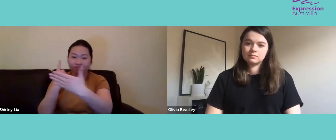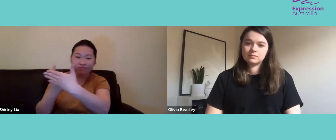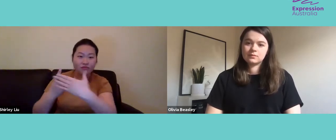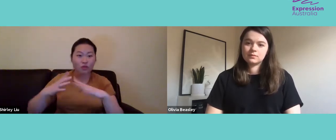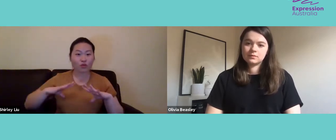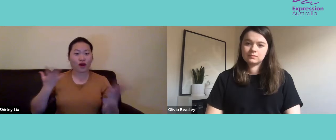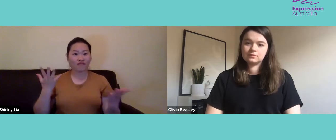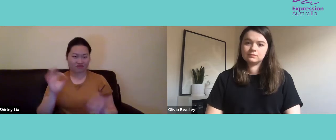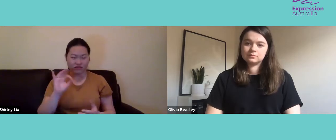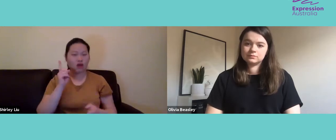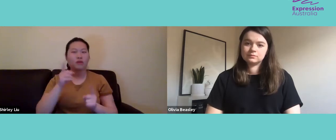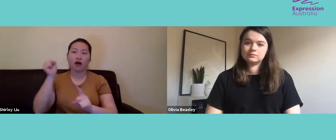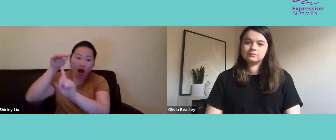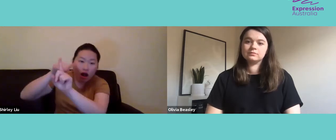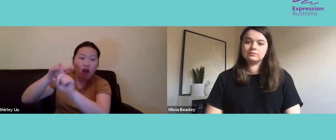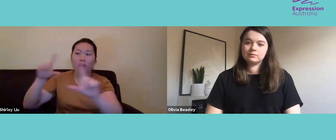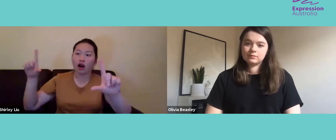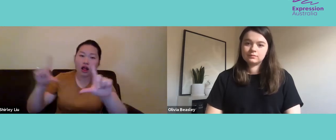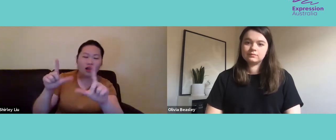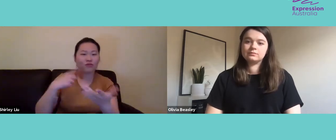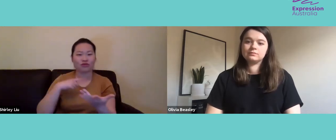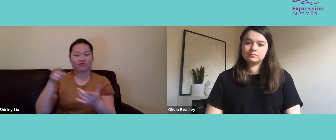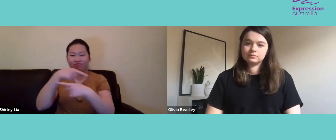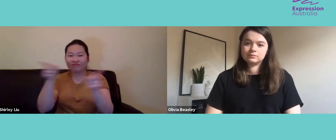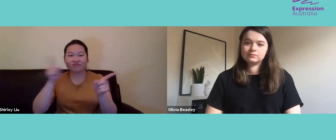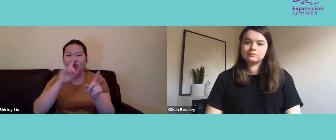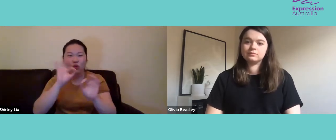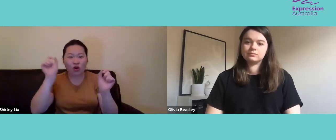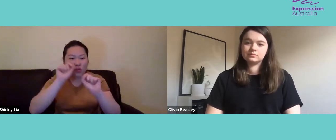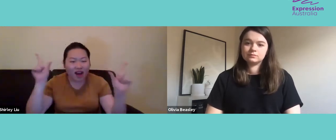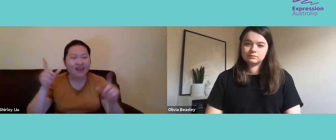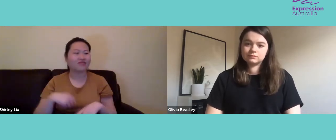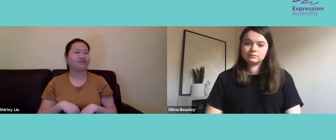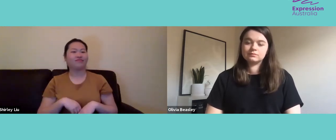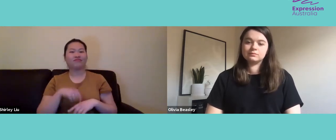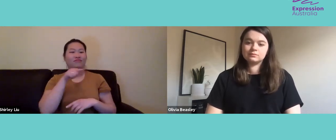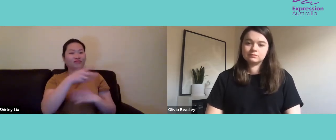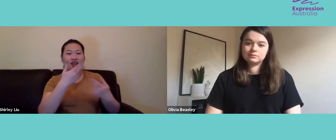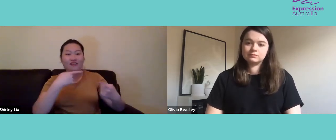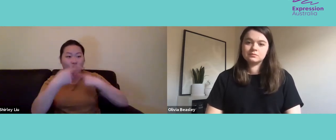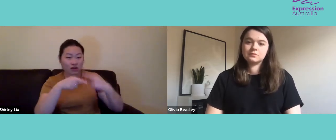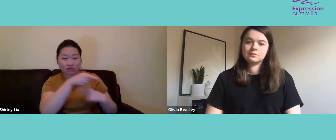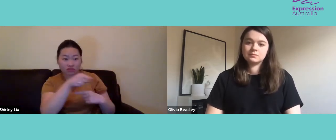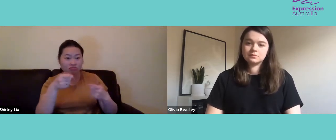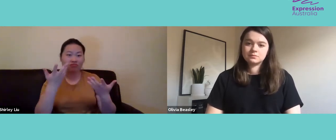achieved yet. Sometimes interpreters have not been provided for people that need medical care in hospitals. Sometimes